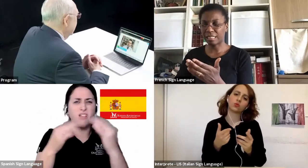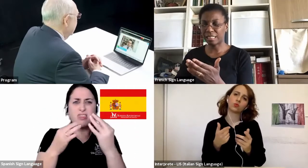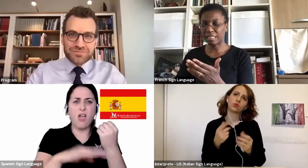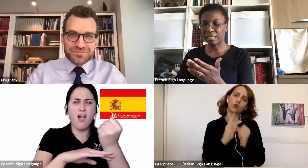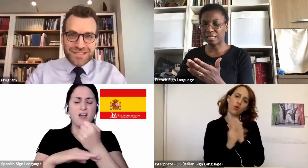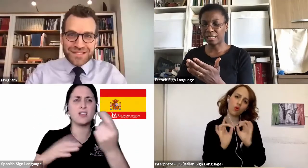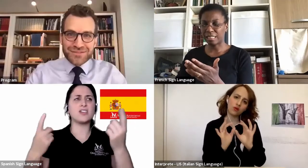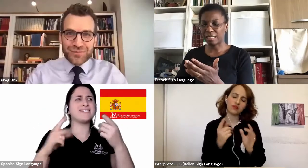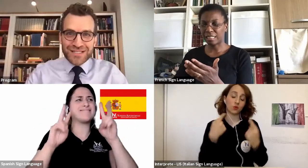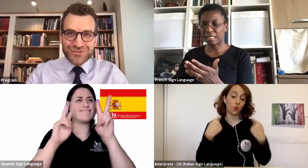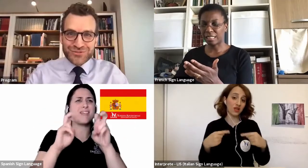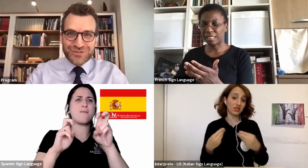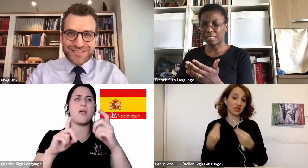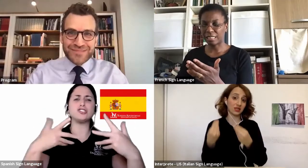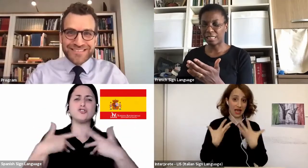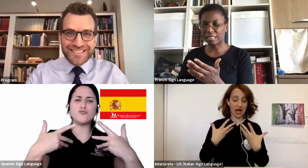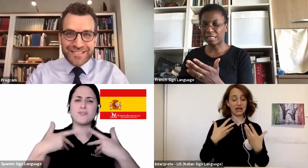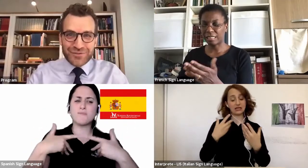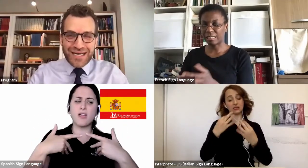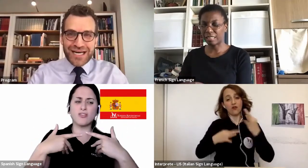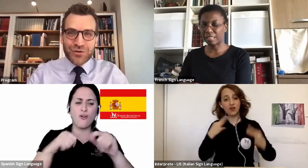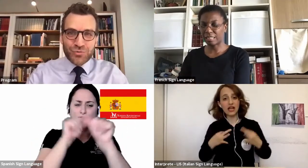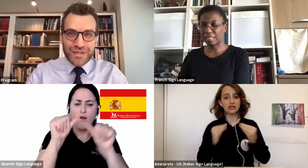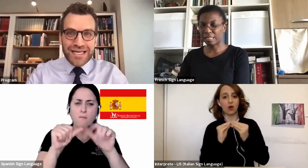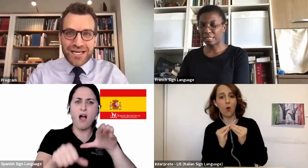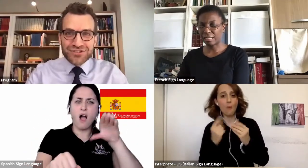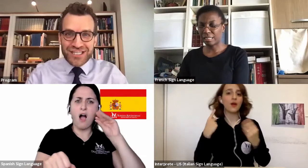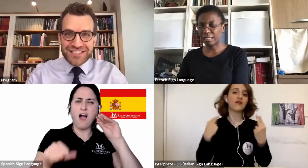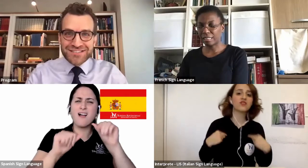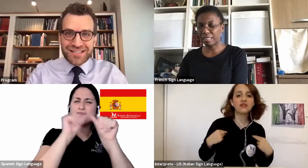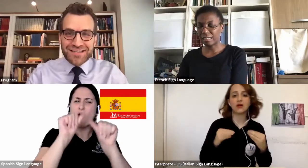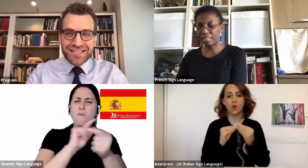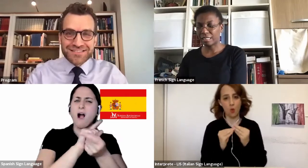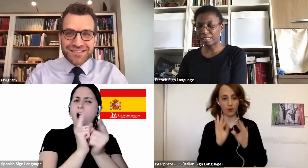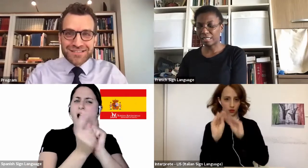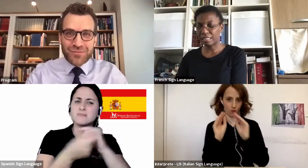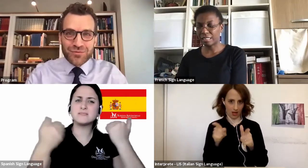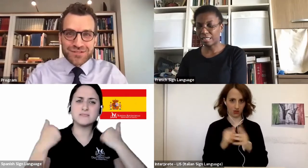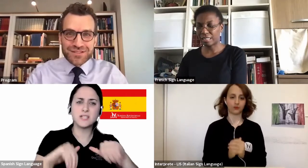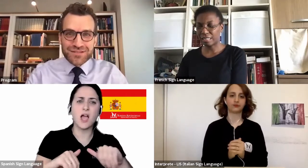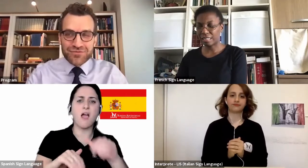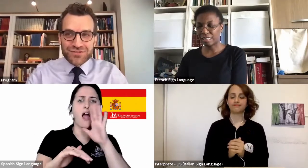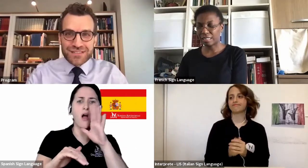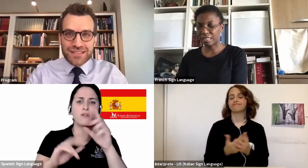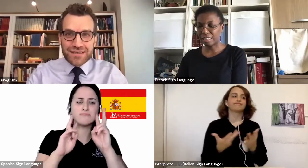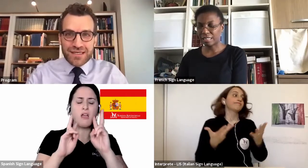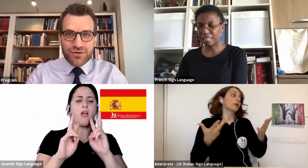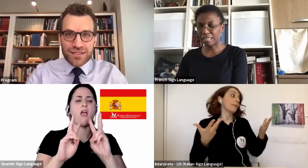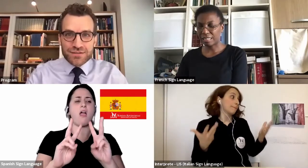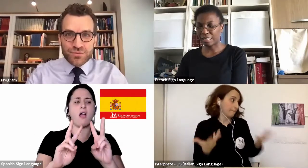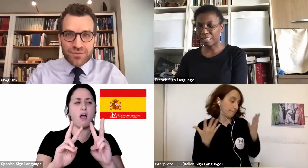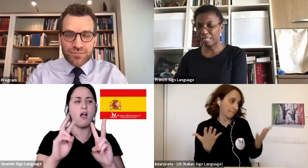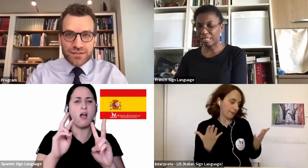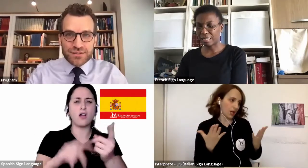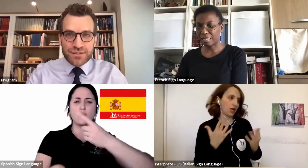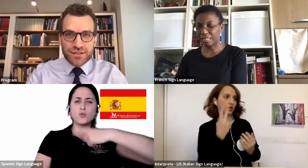Well, it remains to be seen how we have changed. I think that's something we'll still have to see and how